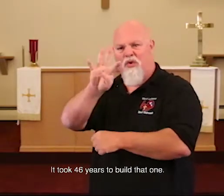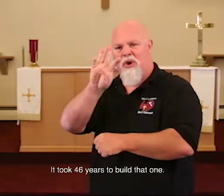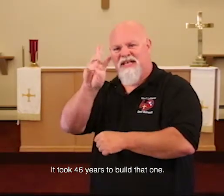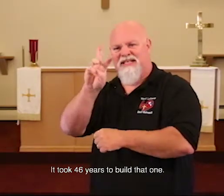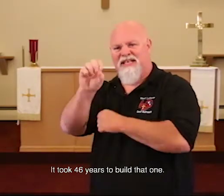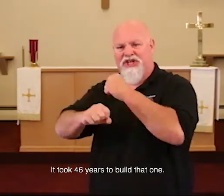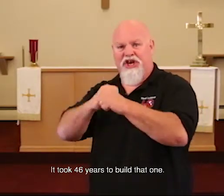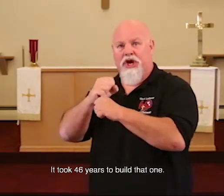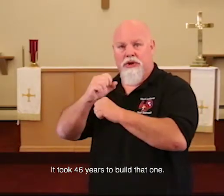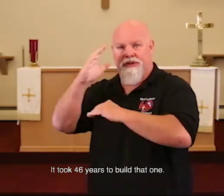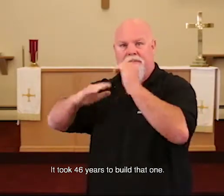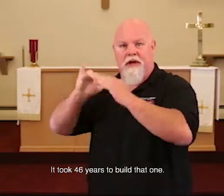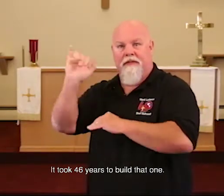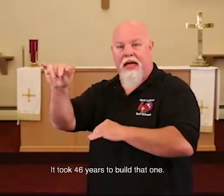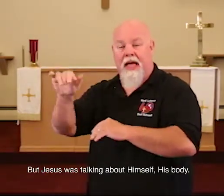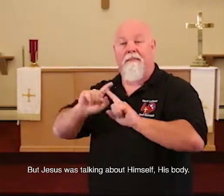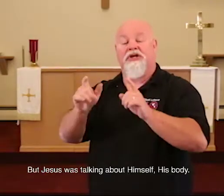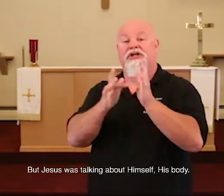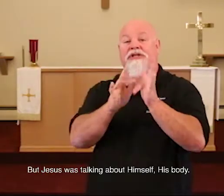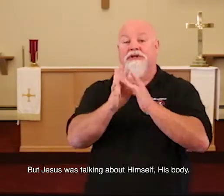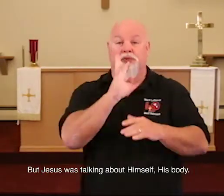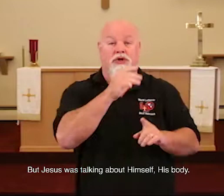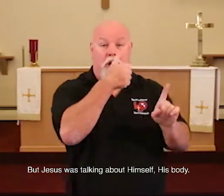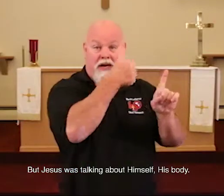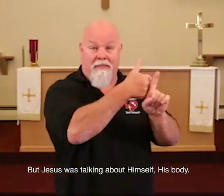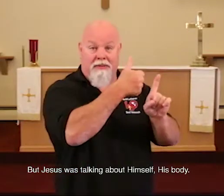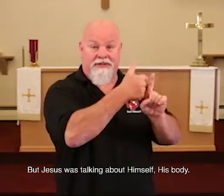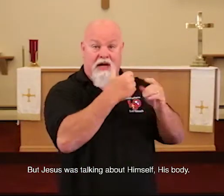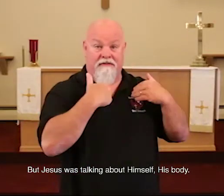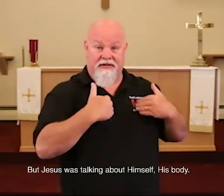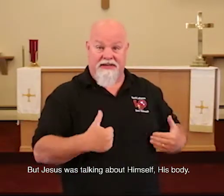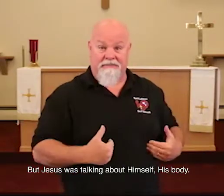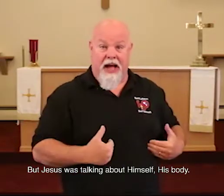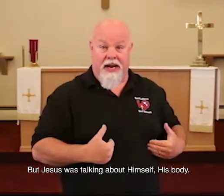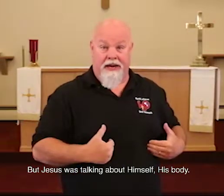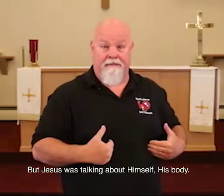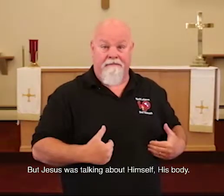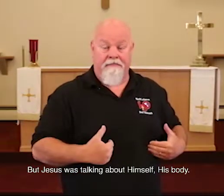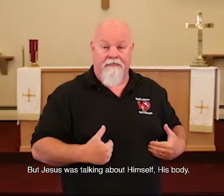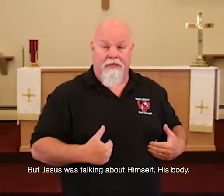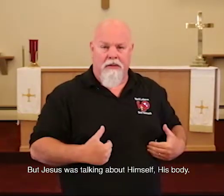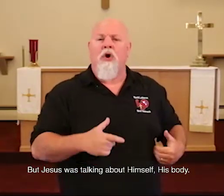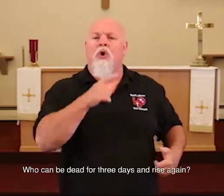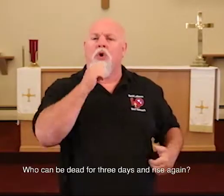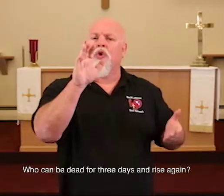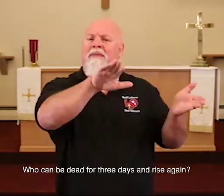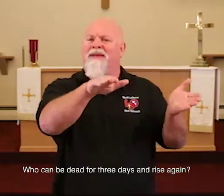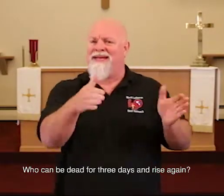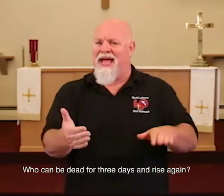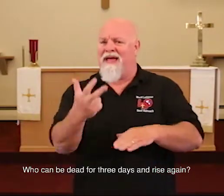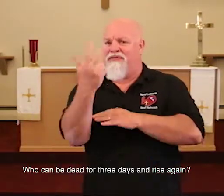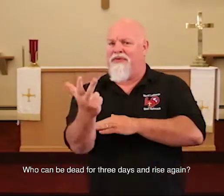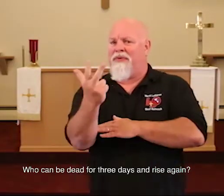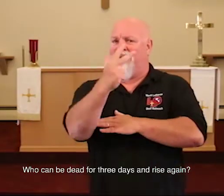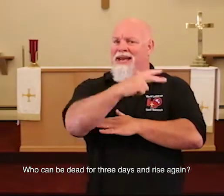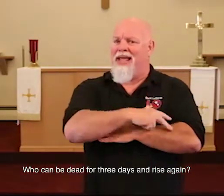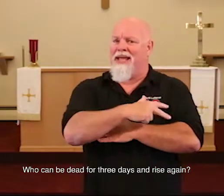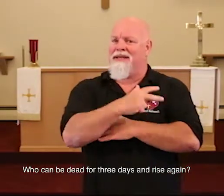46 years to build that, but Jesus was talking about Himself, His body. Who can be dead for three days